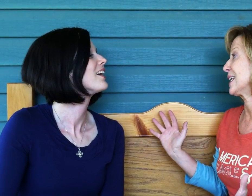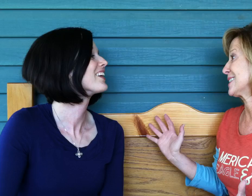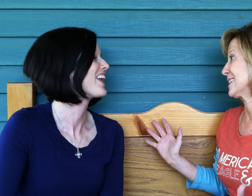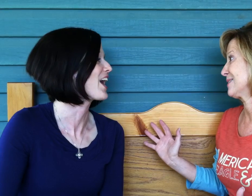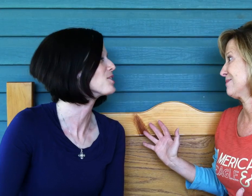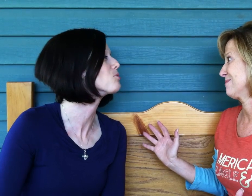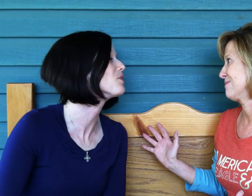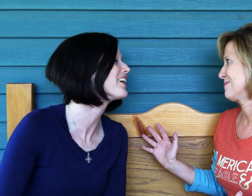it.